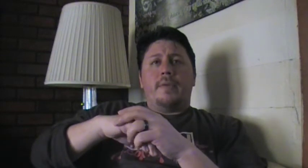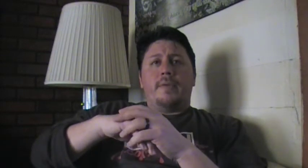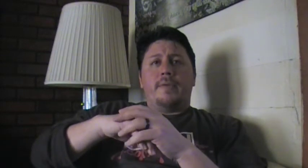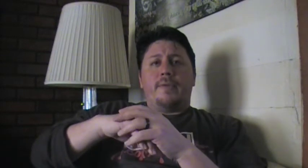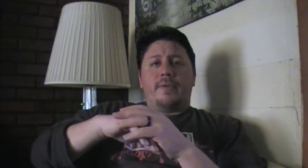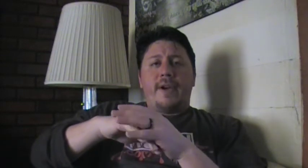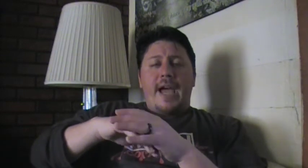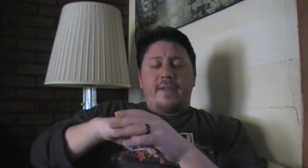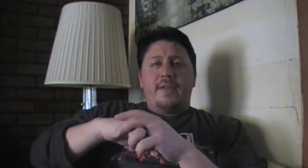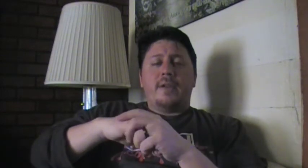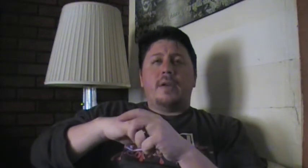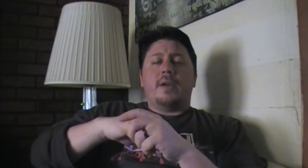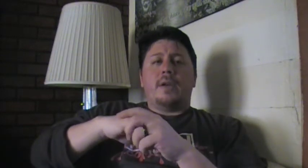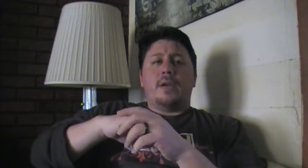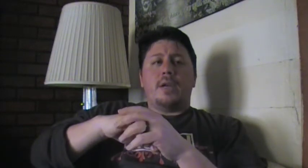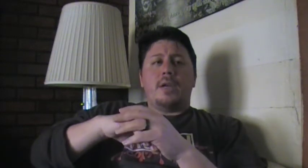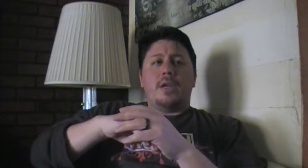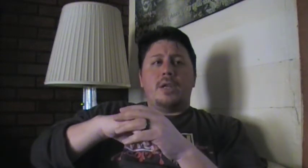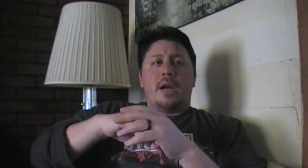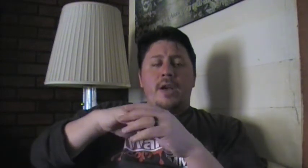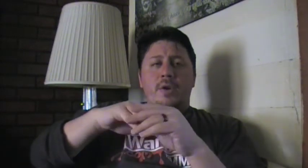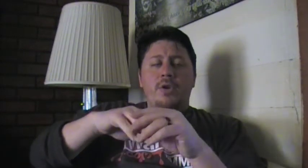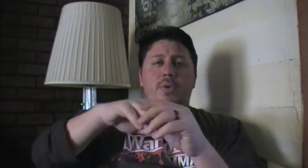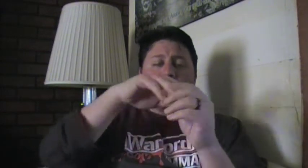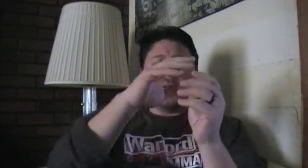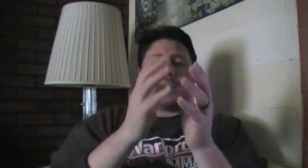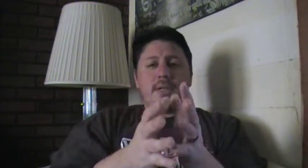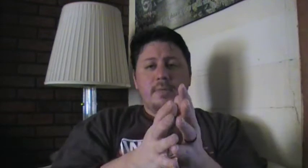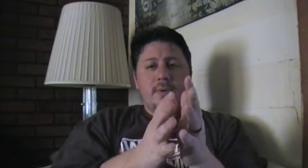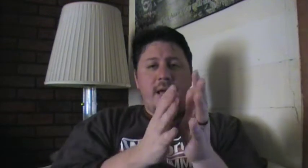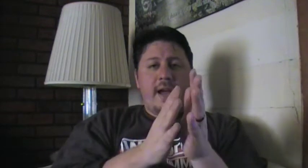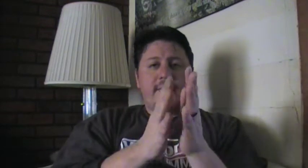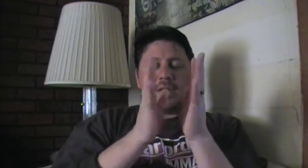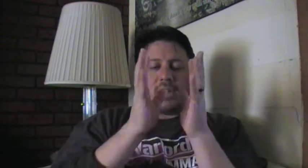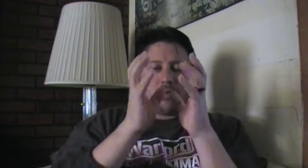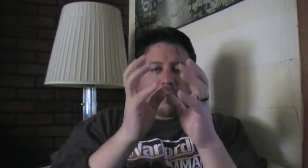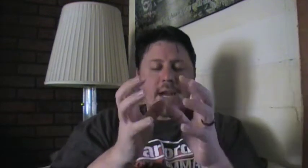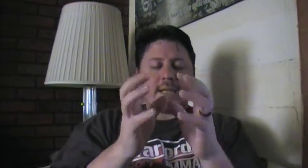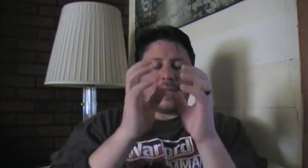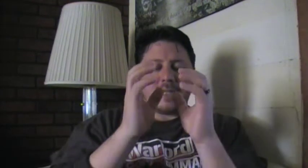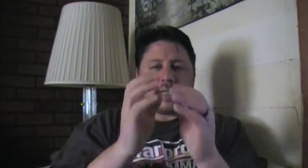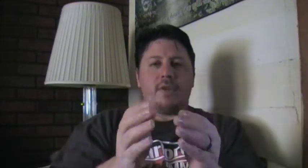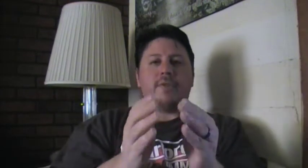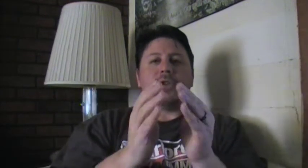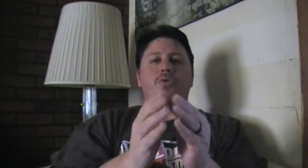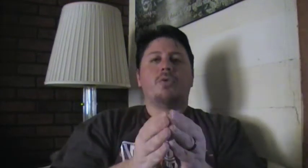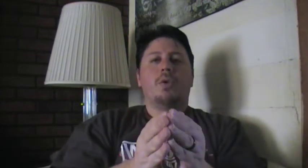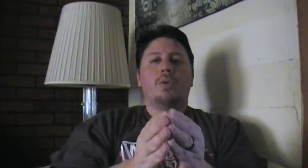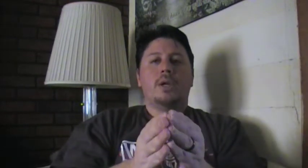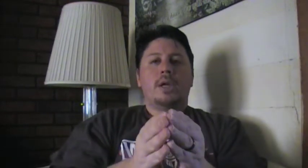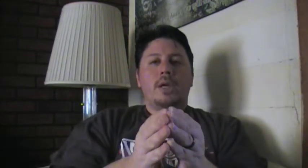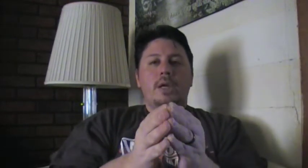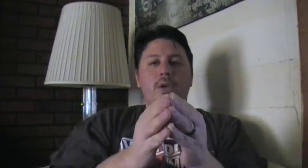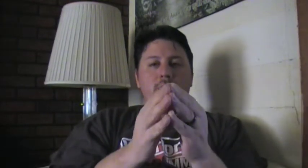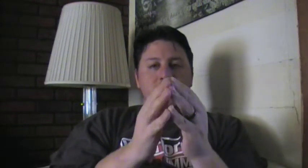For a fact, I know you can have great self-control. You can